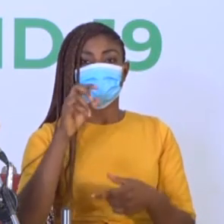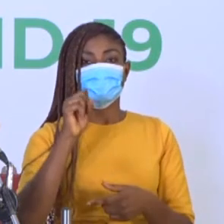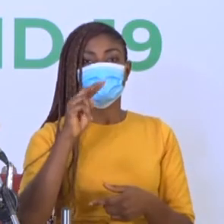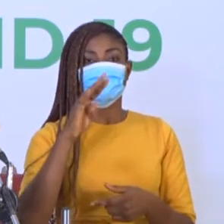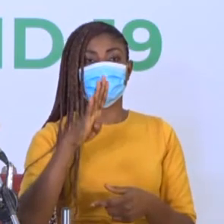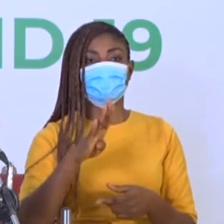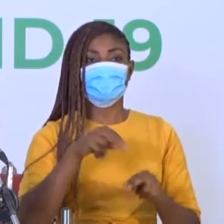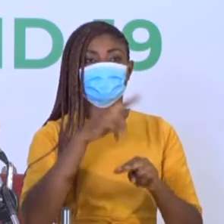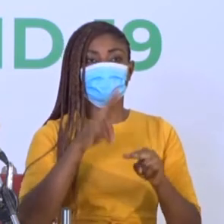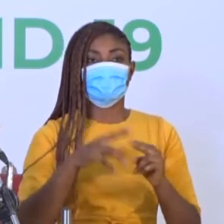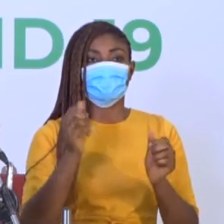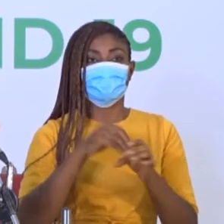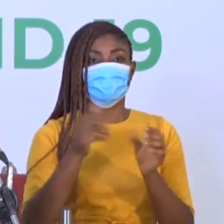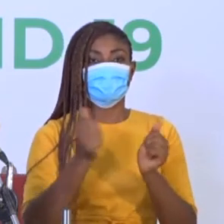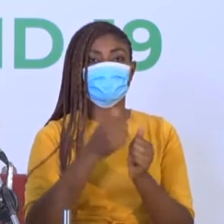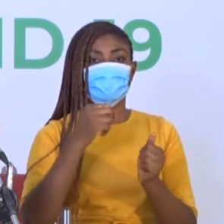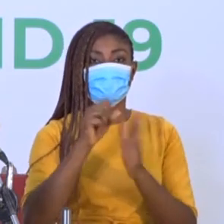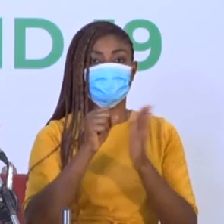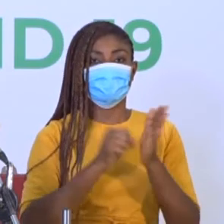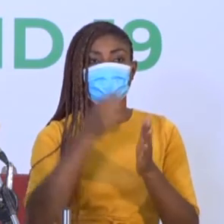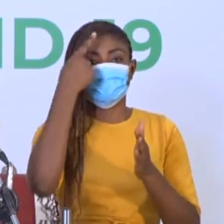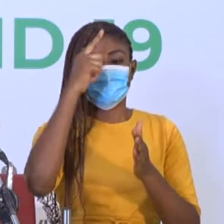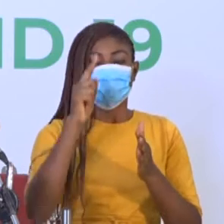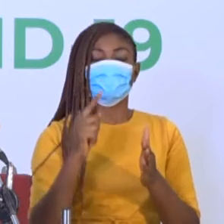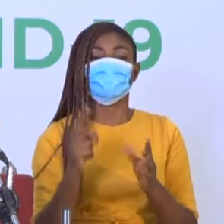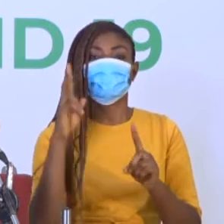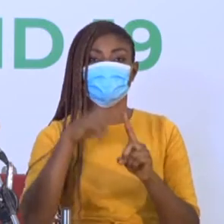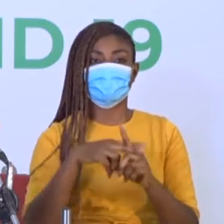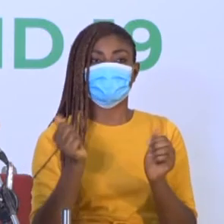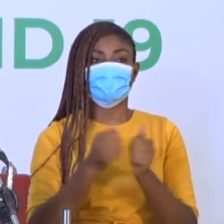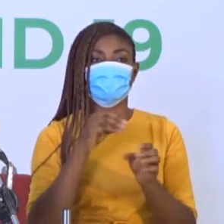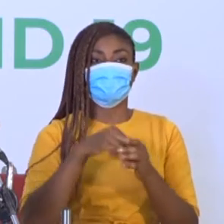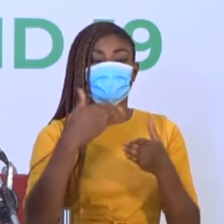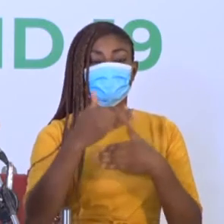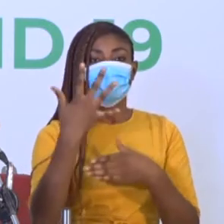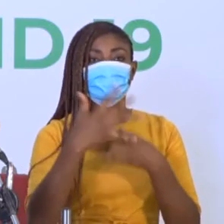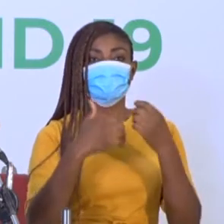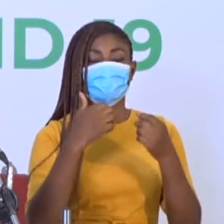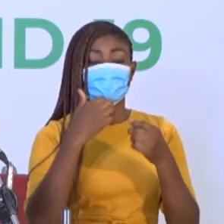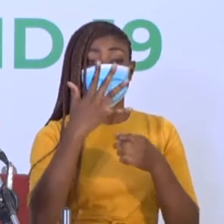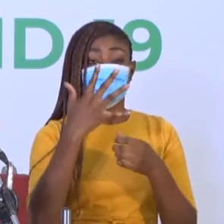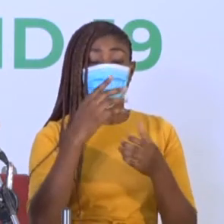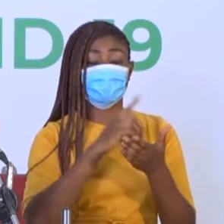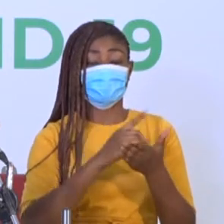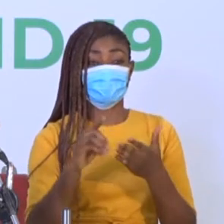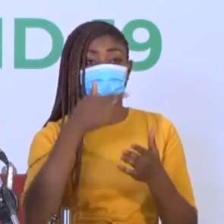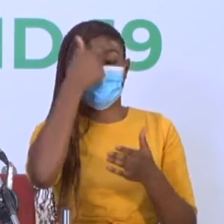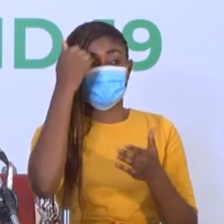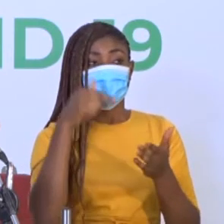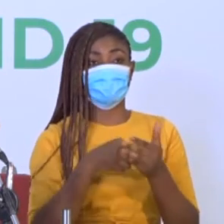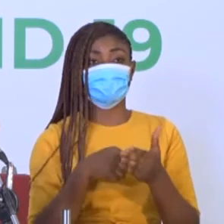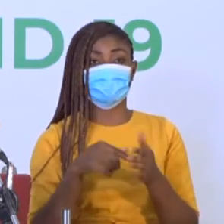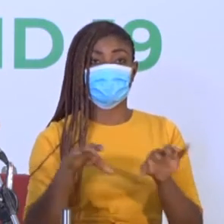entities, meaning the states, for implementation over the next five weeks, because these activities are